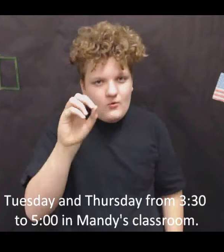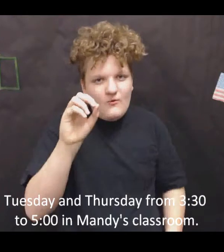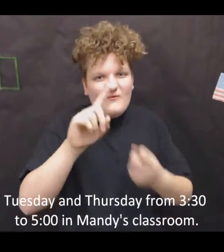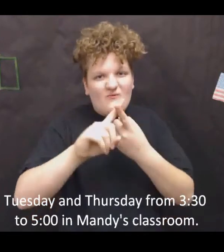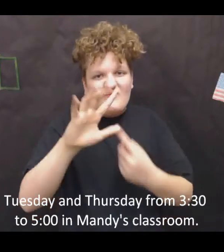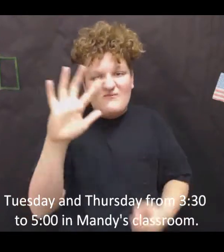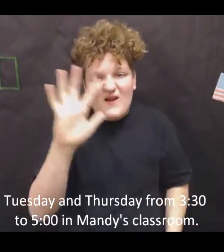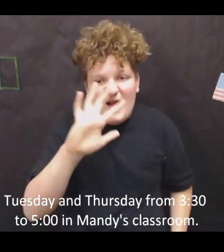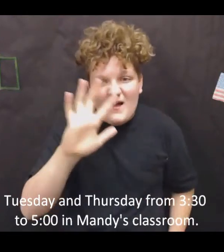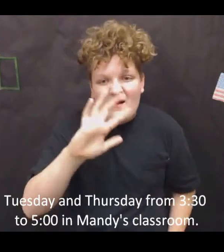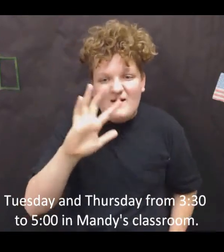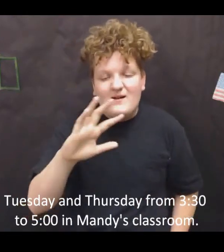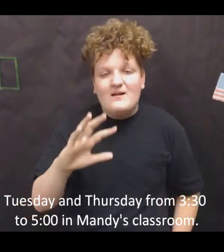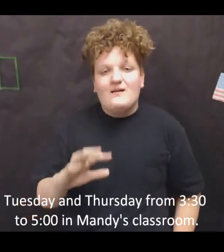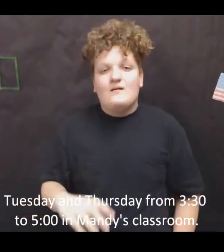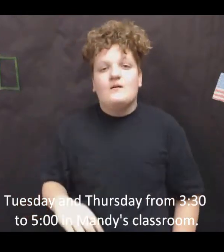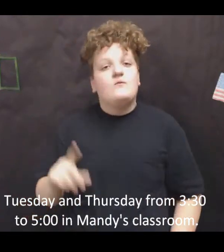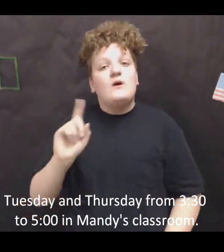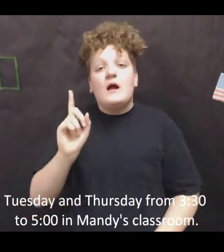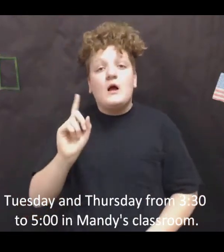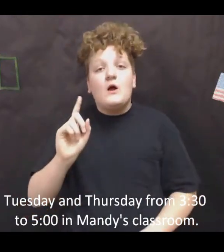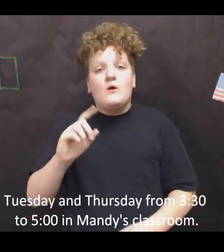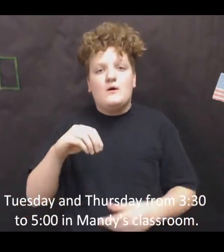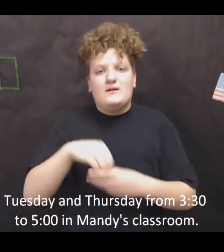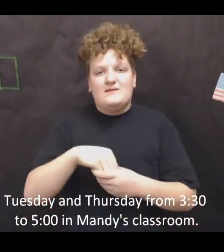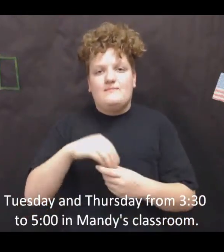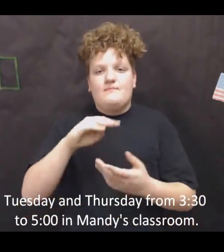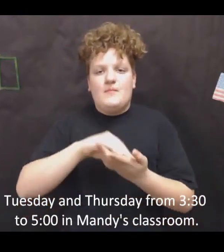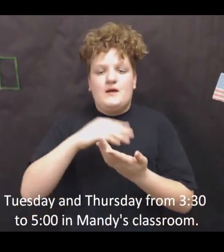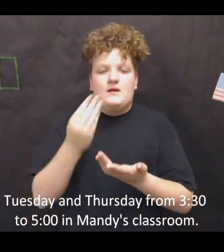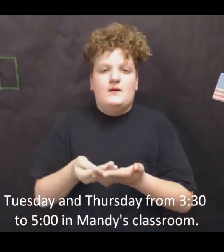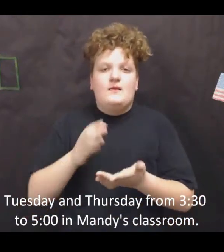from 3.30 to 5 in Mandy's classroom.